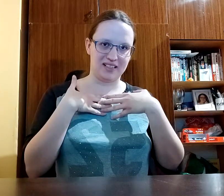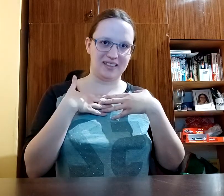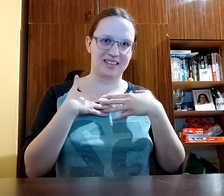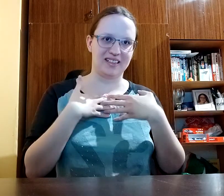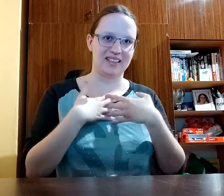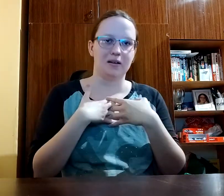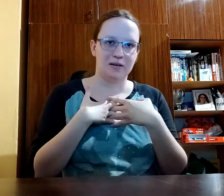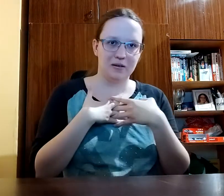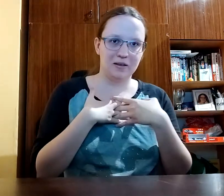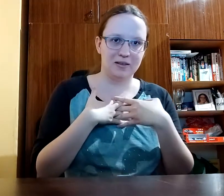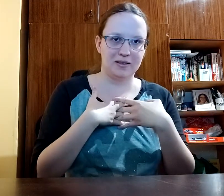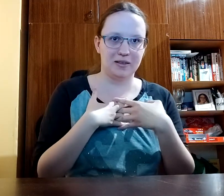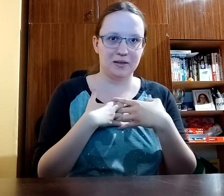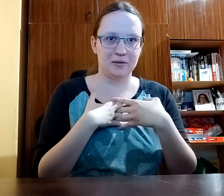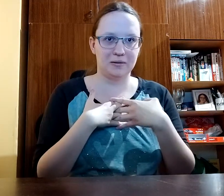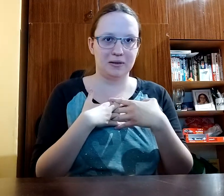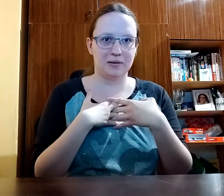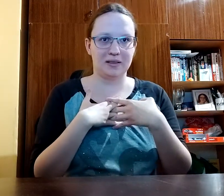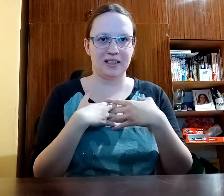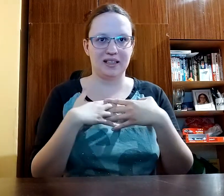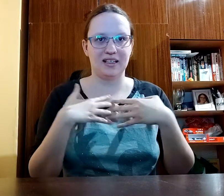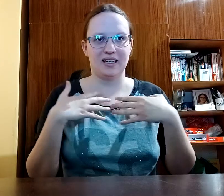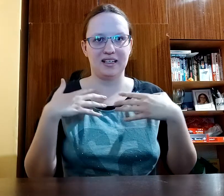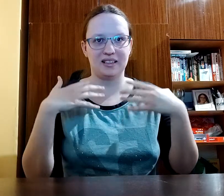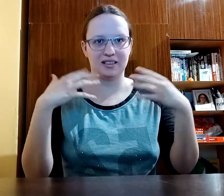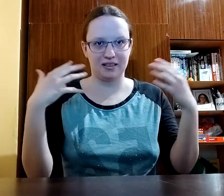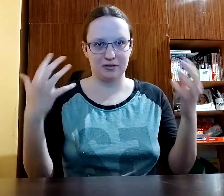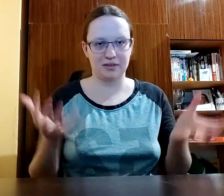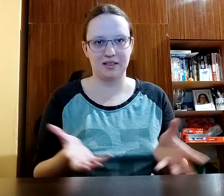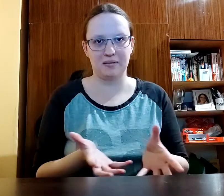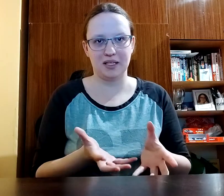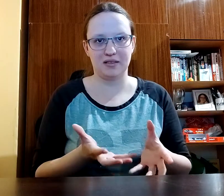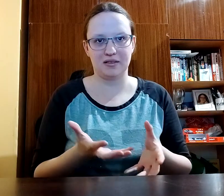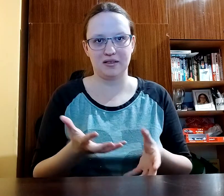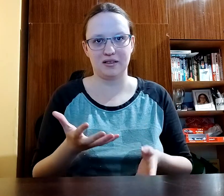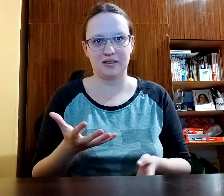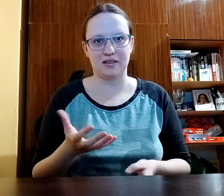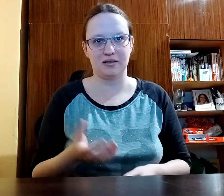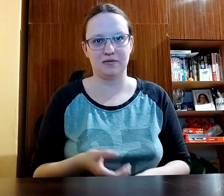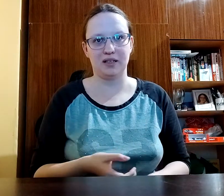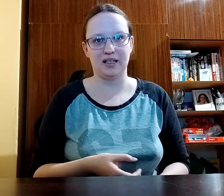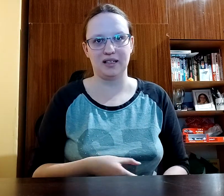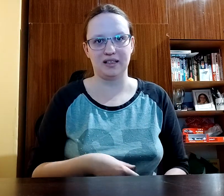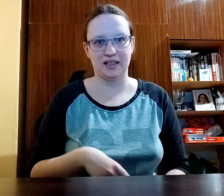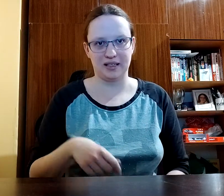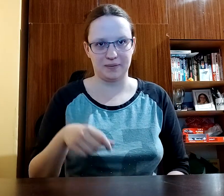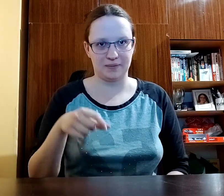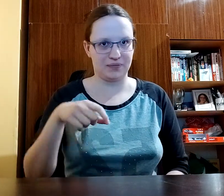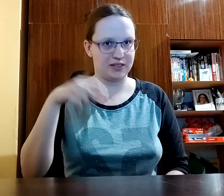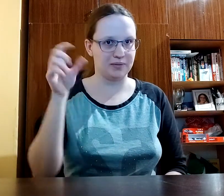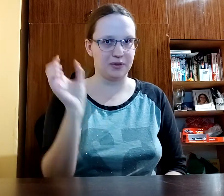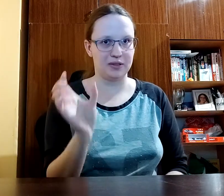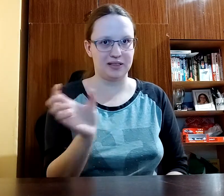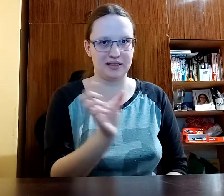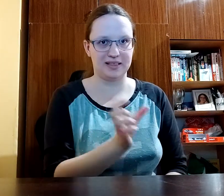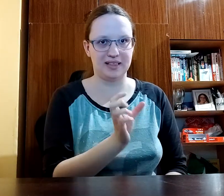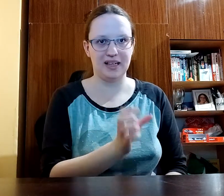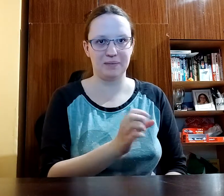also you can like use the method of like the smaller steps